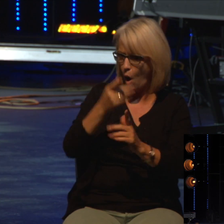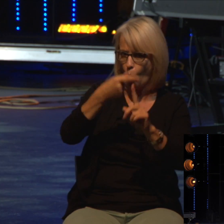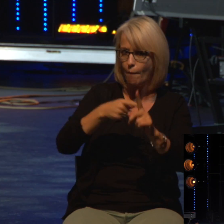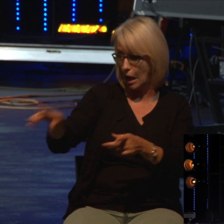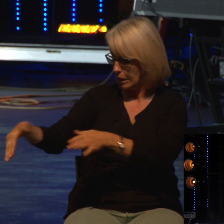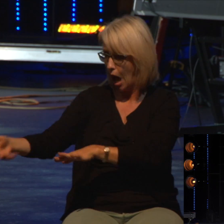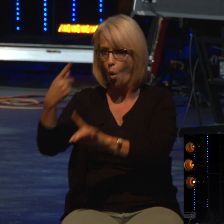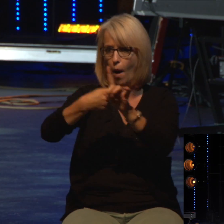died.